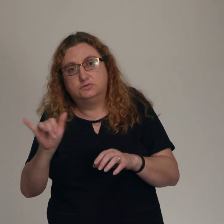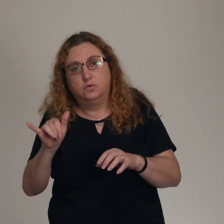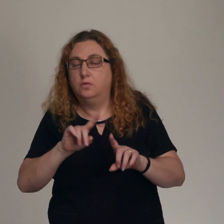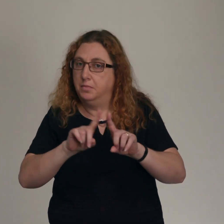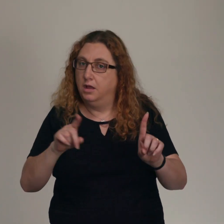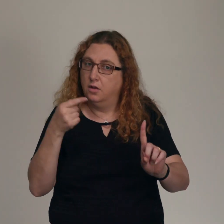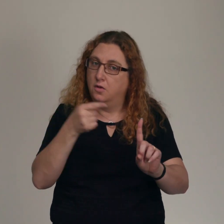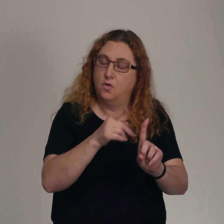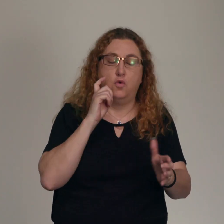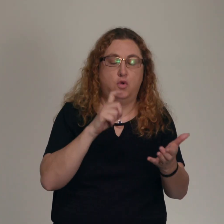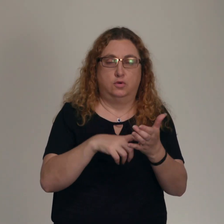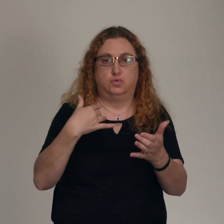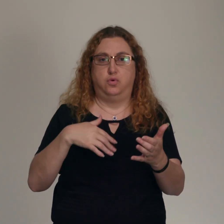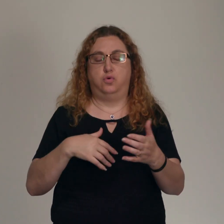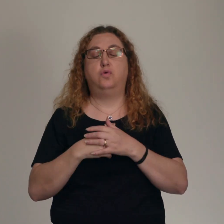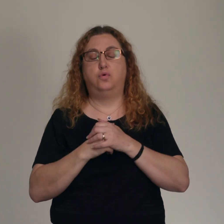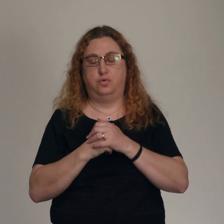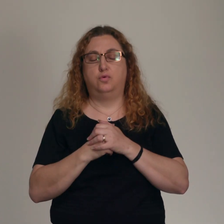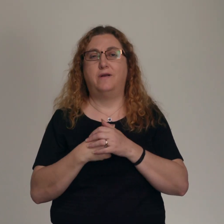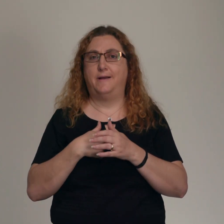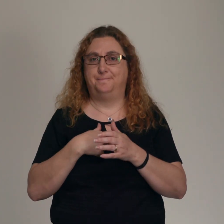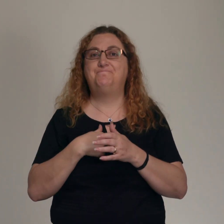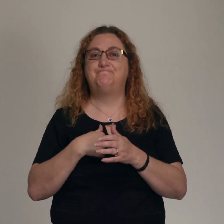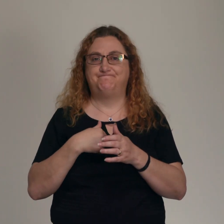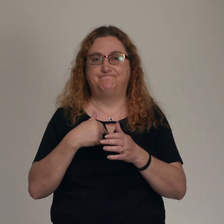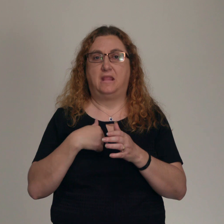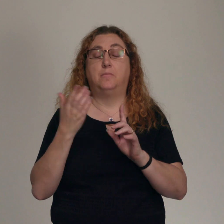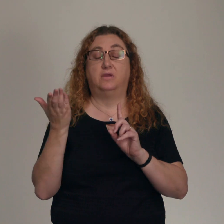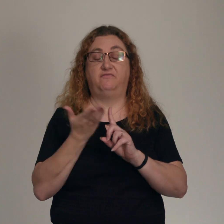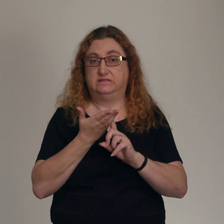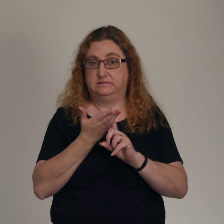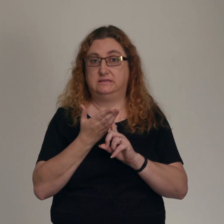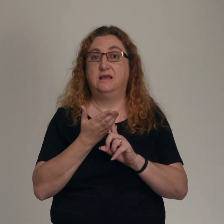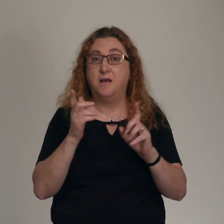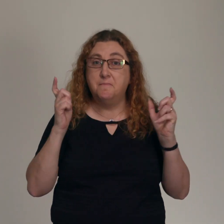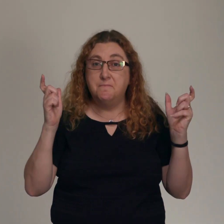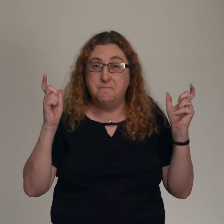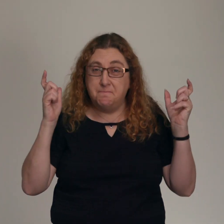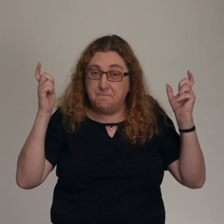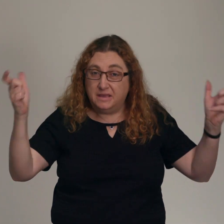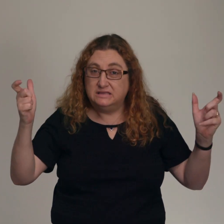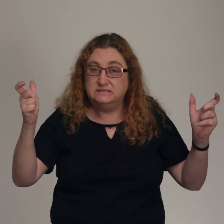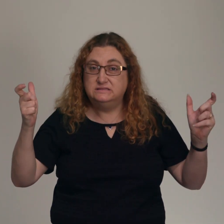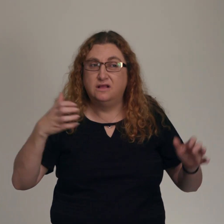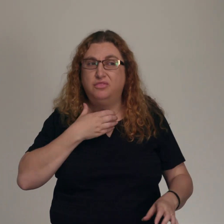See, I'm convinced that the single greatest threat to our church is not external persecution